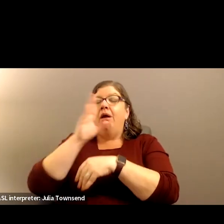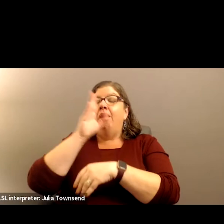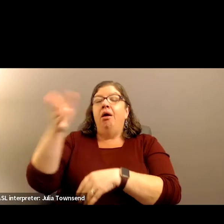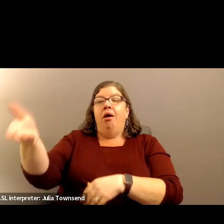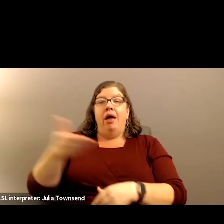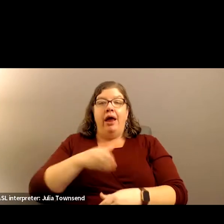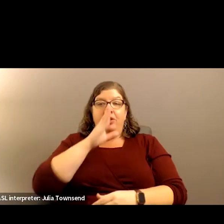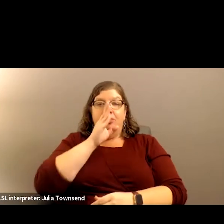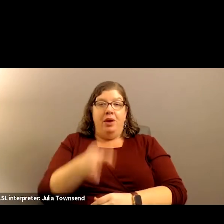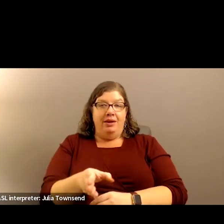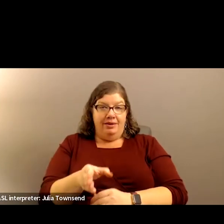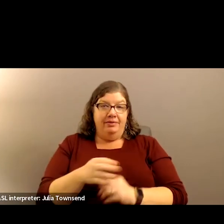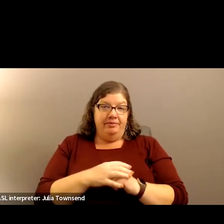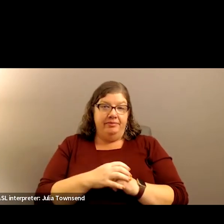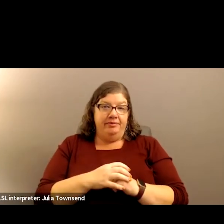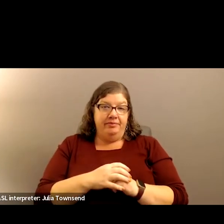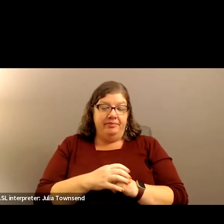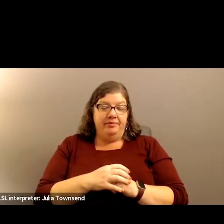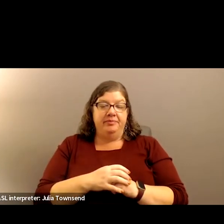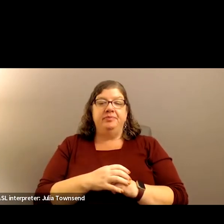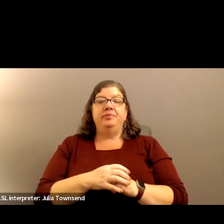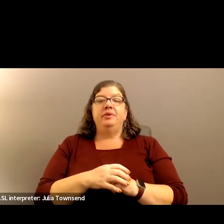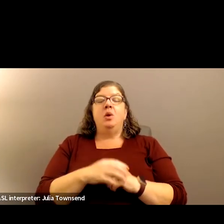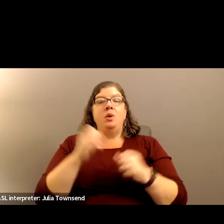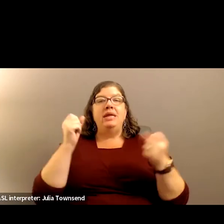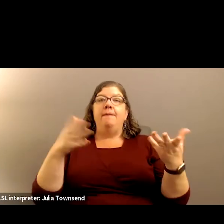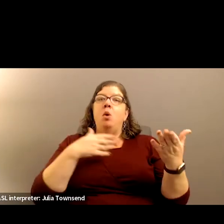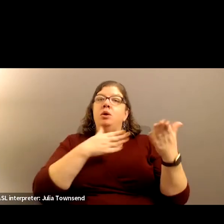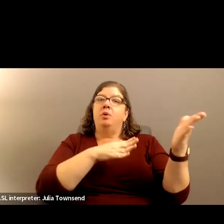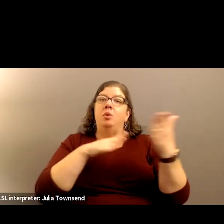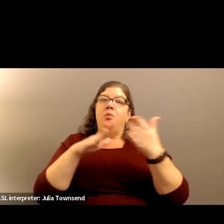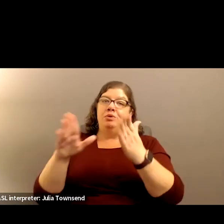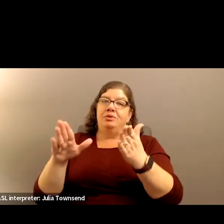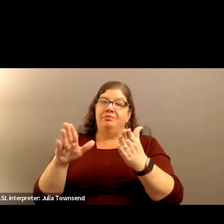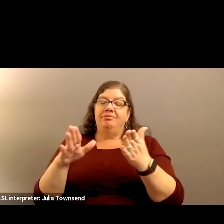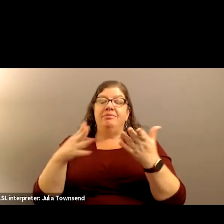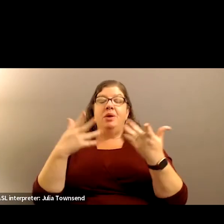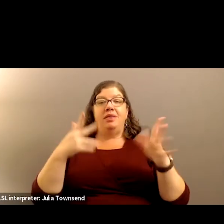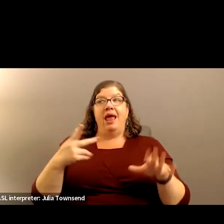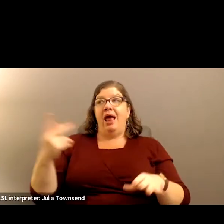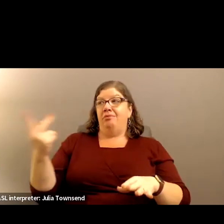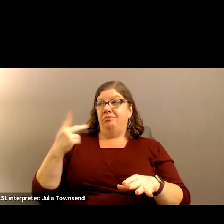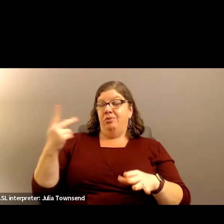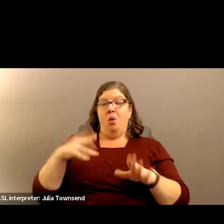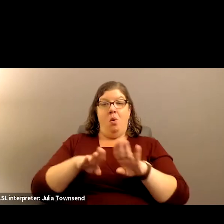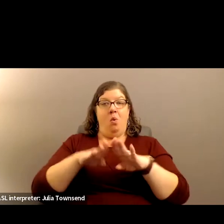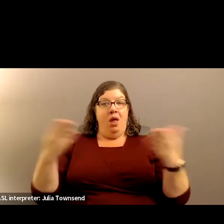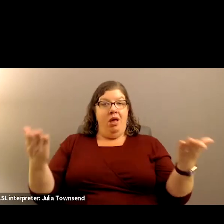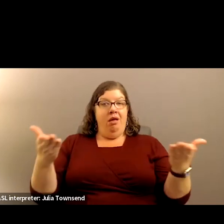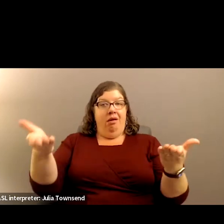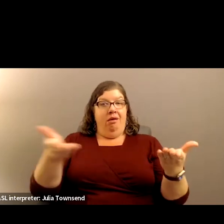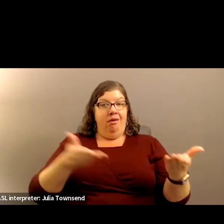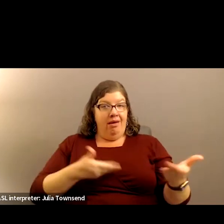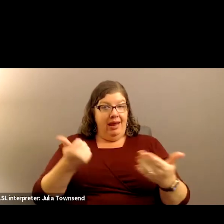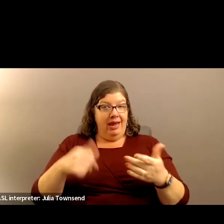directly to hire. I think we need to have multiple approaches. And with that, Dr. Becchio and I welcome any questions from the board.